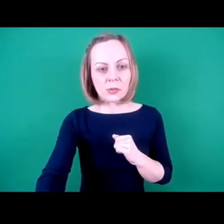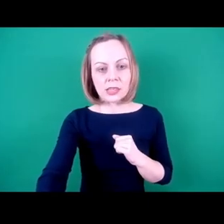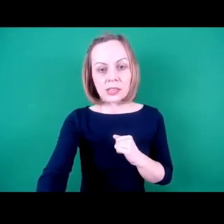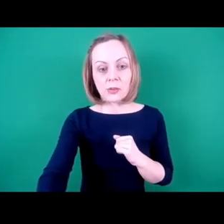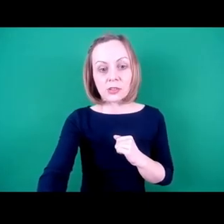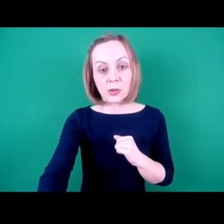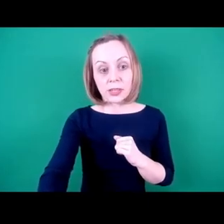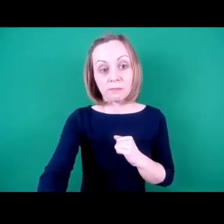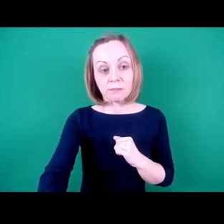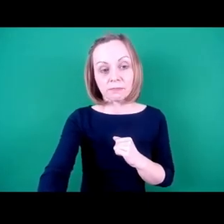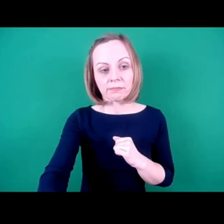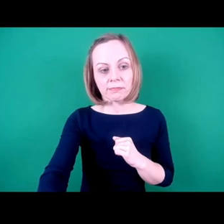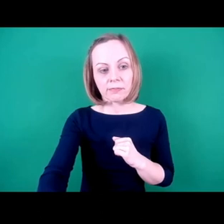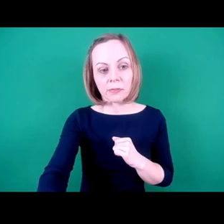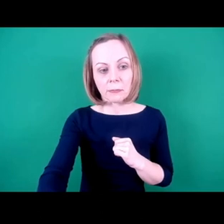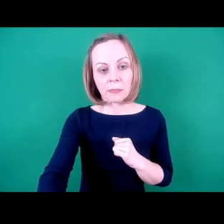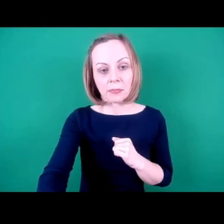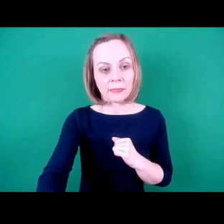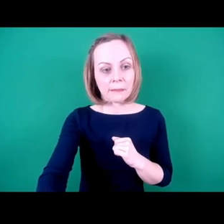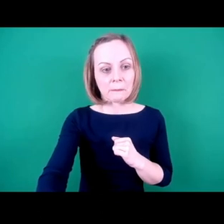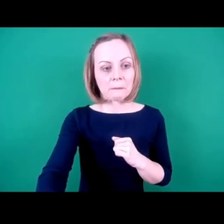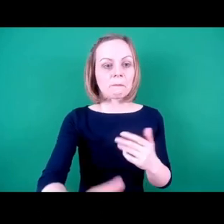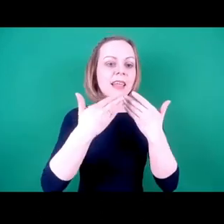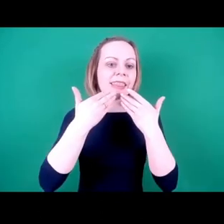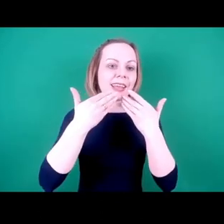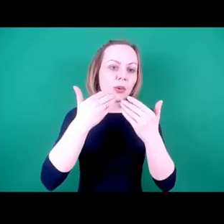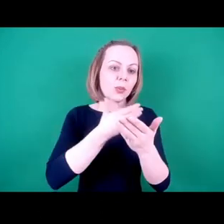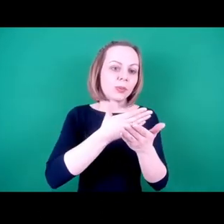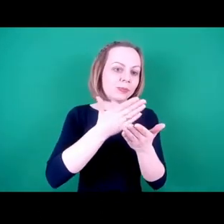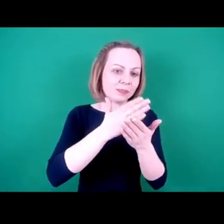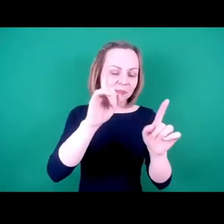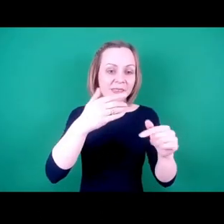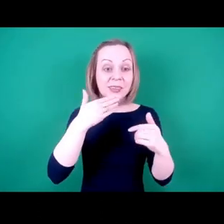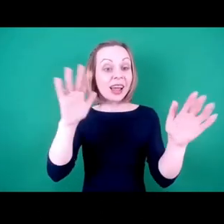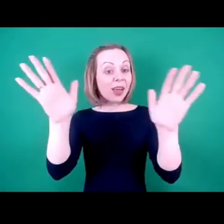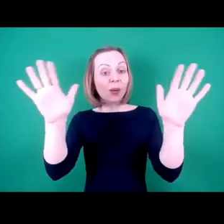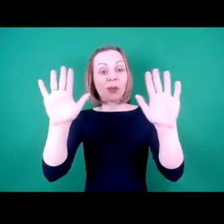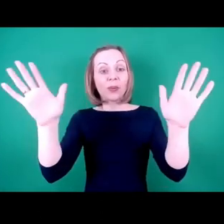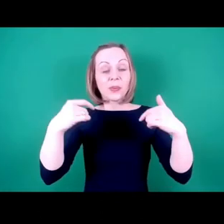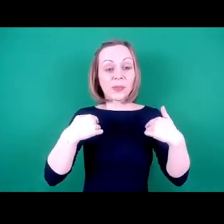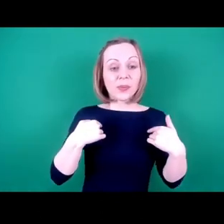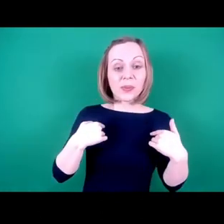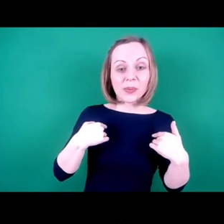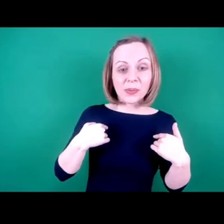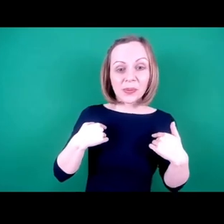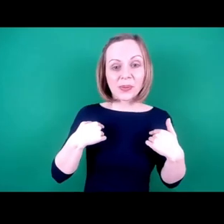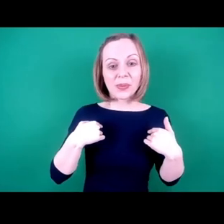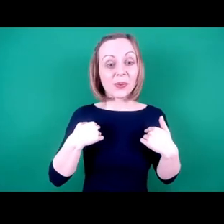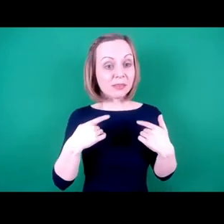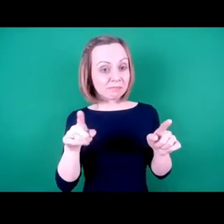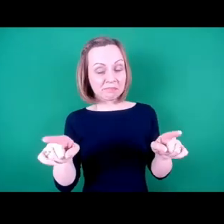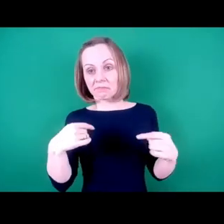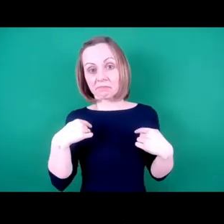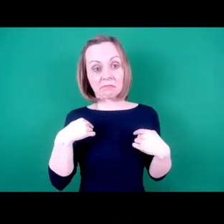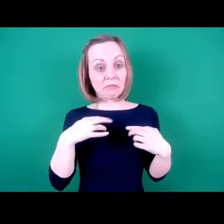Sam's just said we can see you are spotlight. I am spotlight. Thank you very much. Hi again, everyone. I hope you all found that as